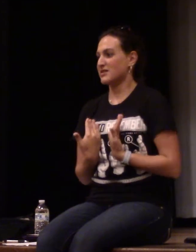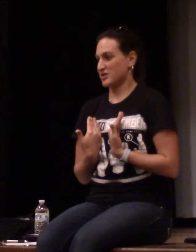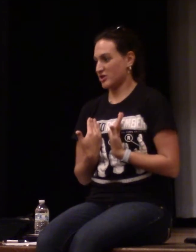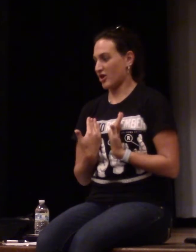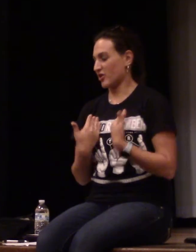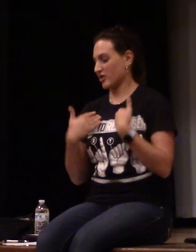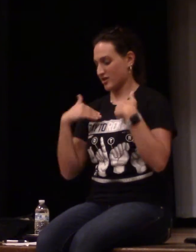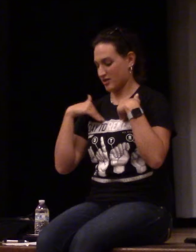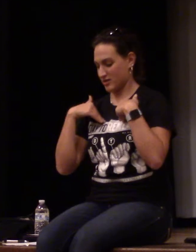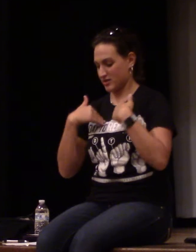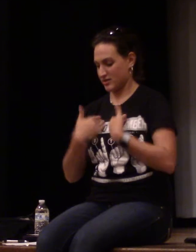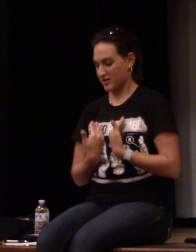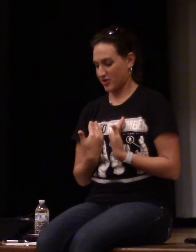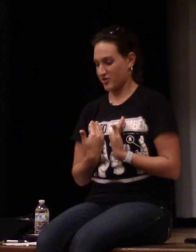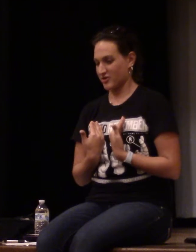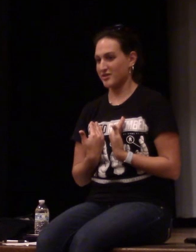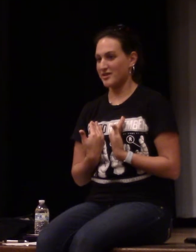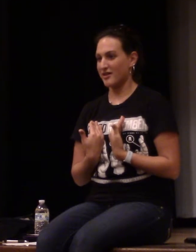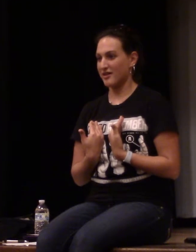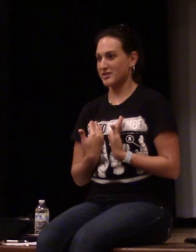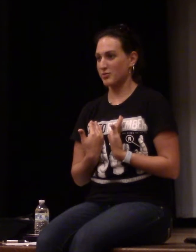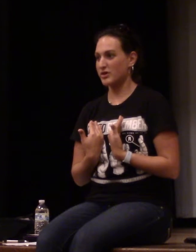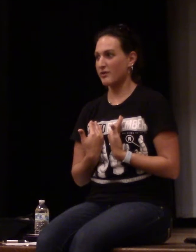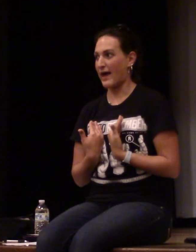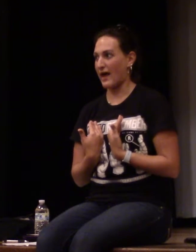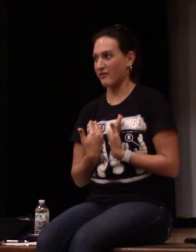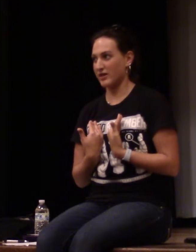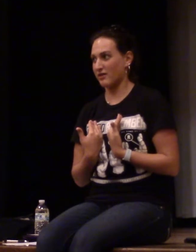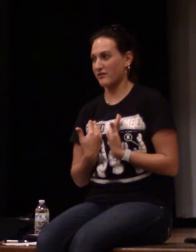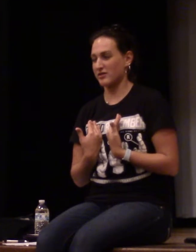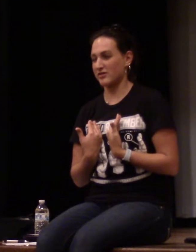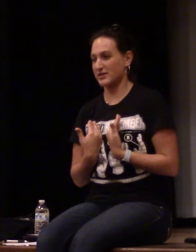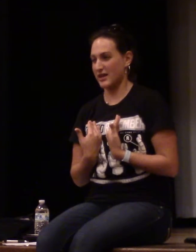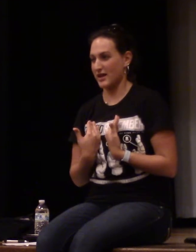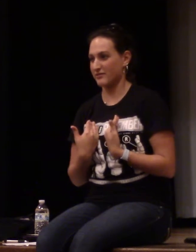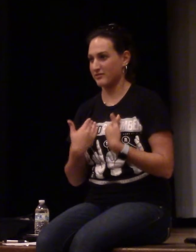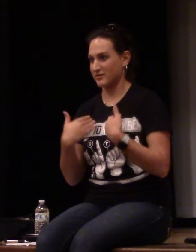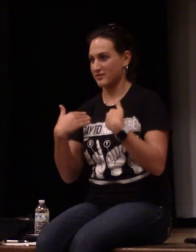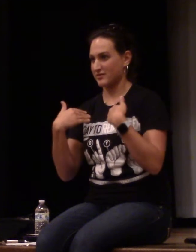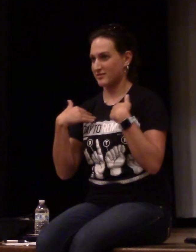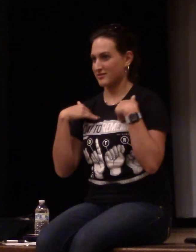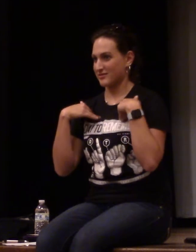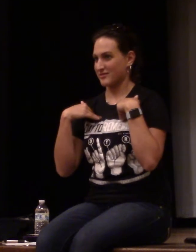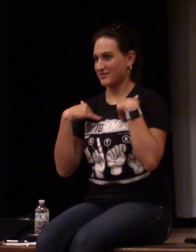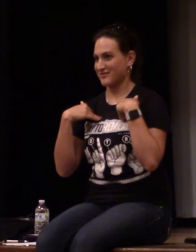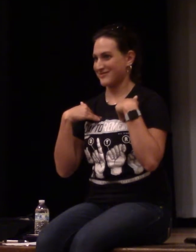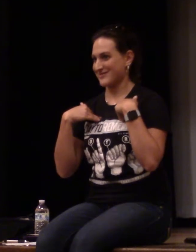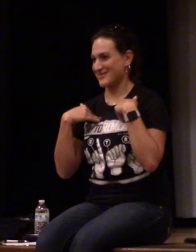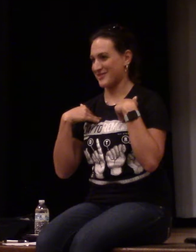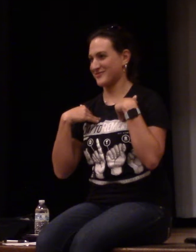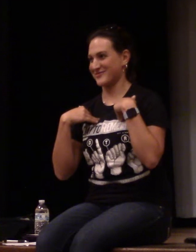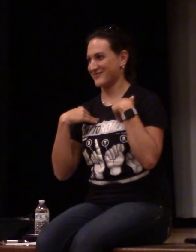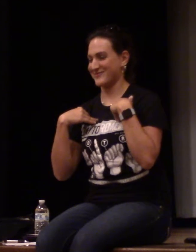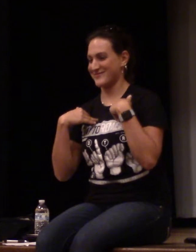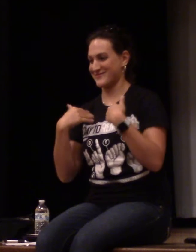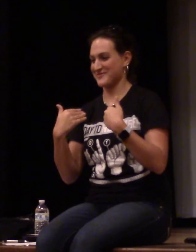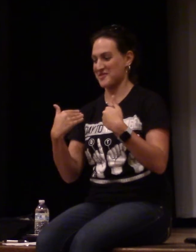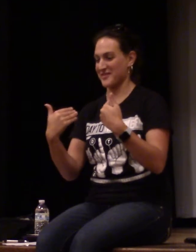Tired. Did we do have in here? Have I taught you guys have? No? Okay.